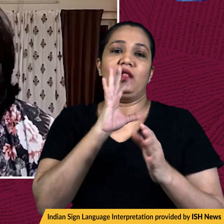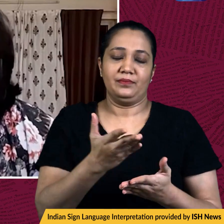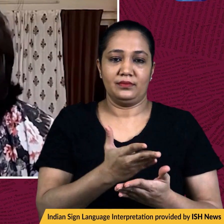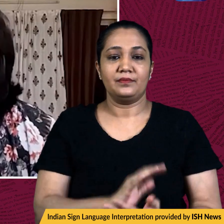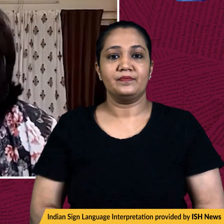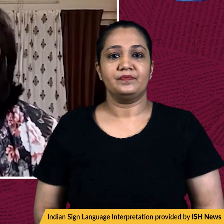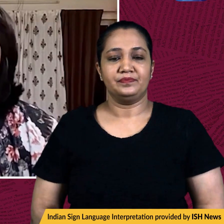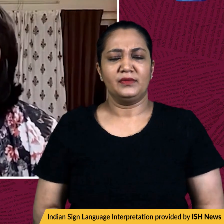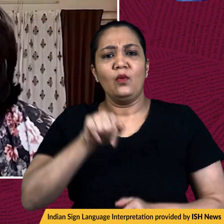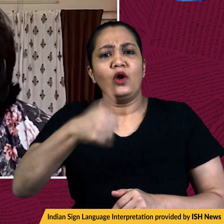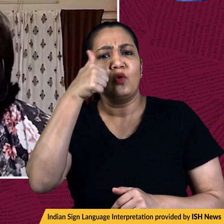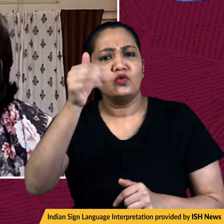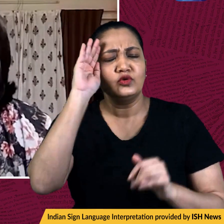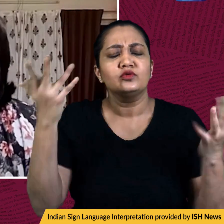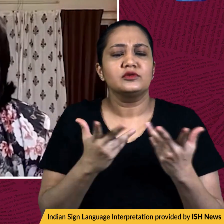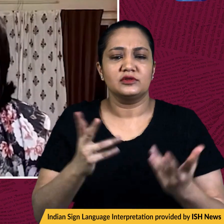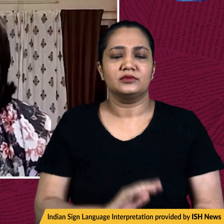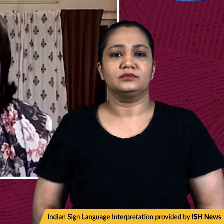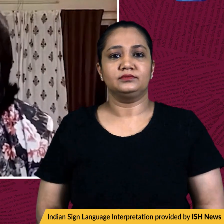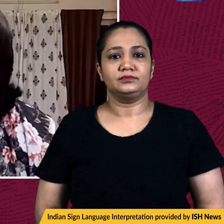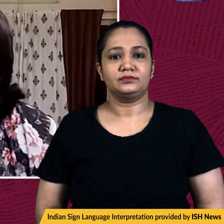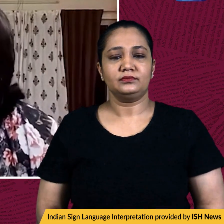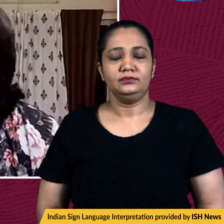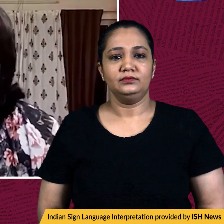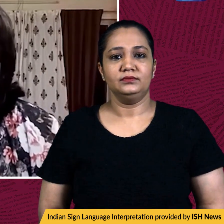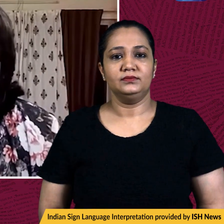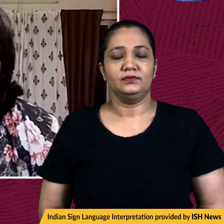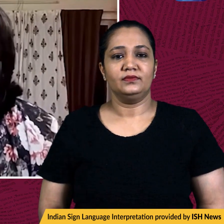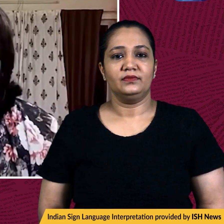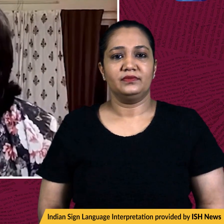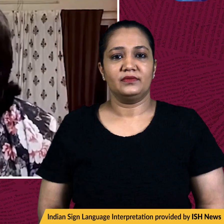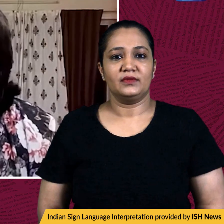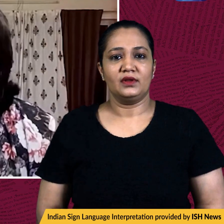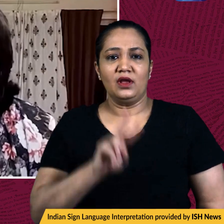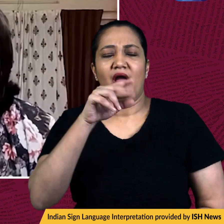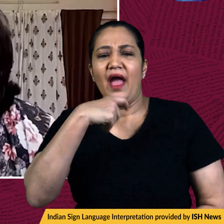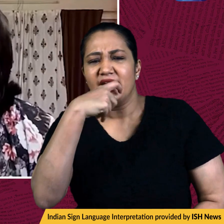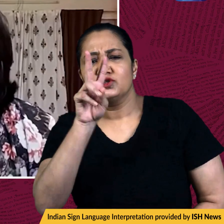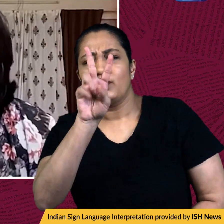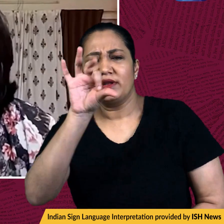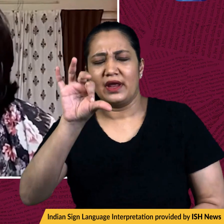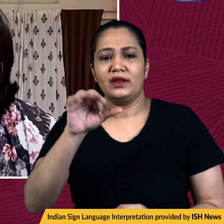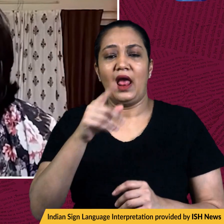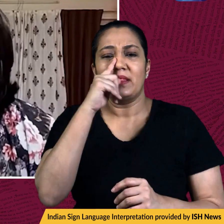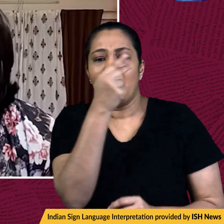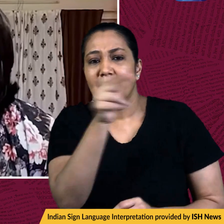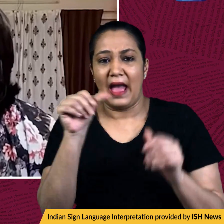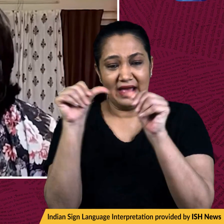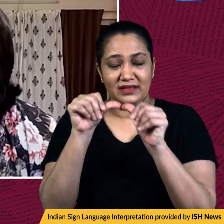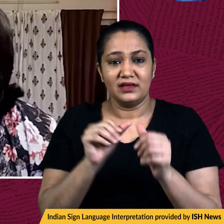And one piece of good news before we wrap things up here on this bulletin, 29-year-old R. Priya of the DNK will be